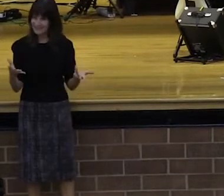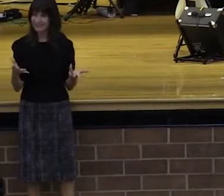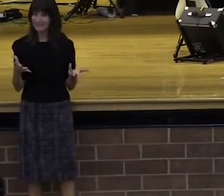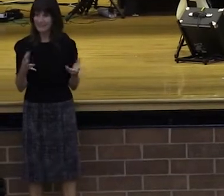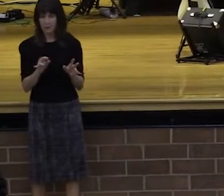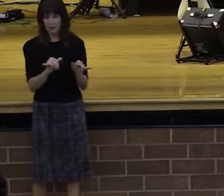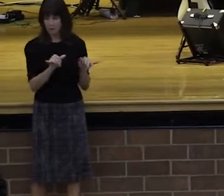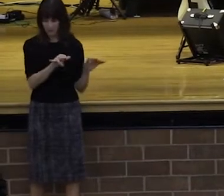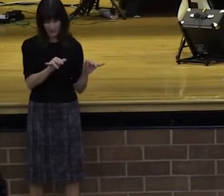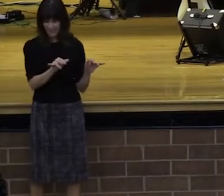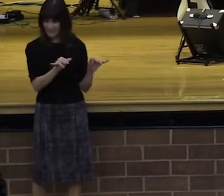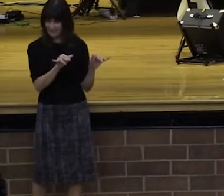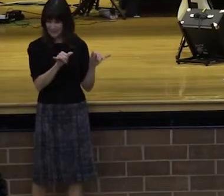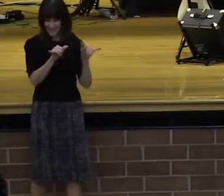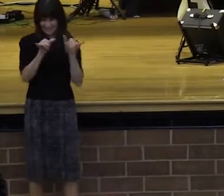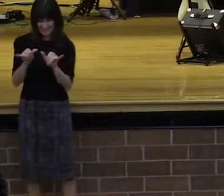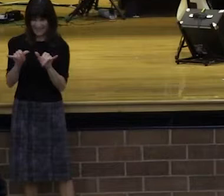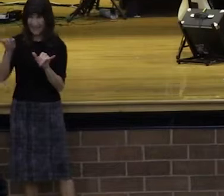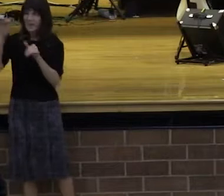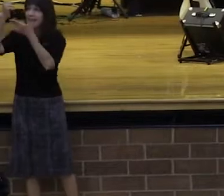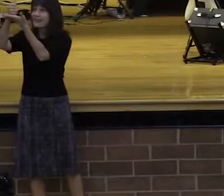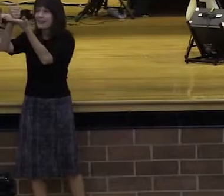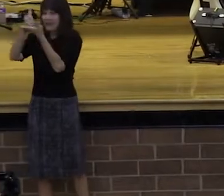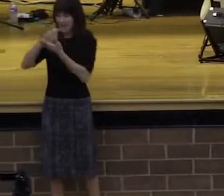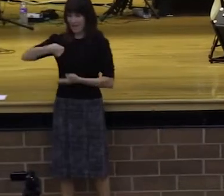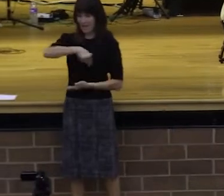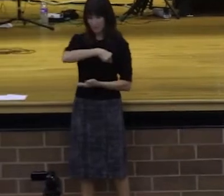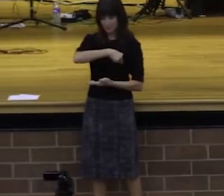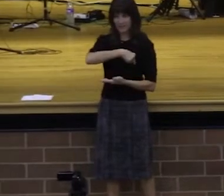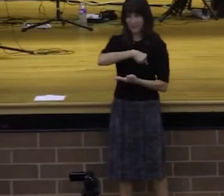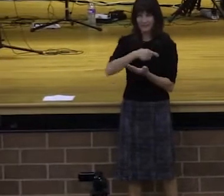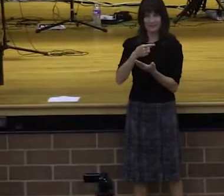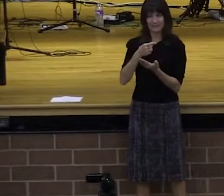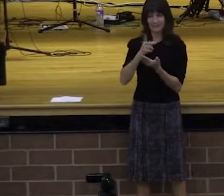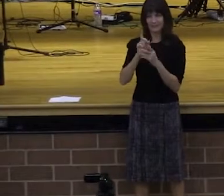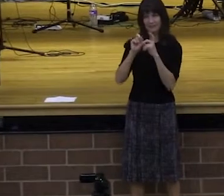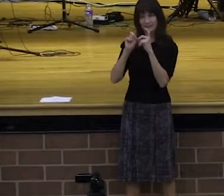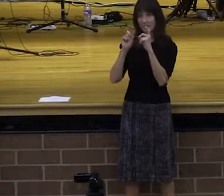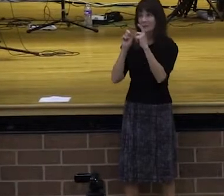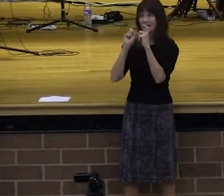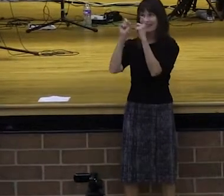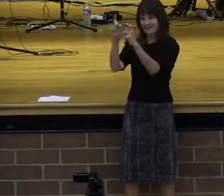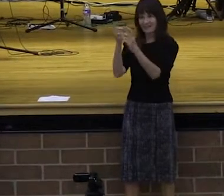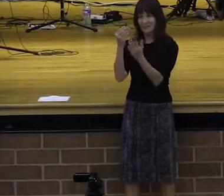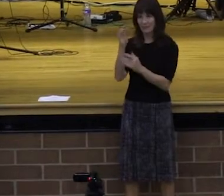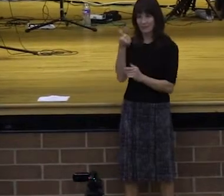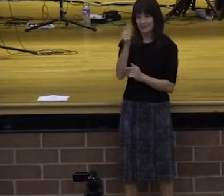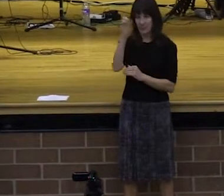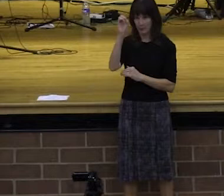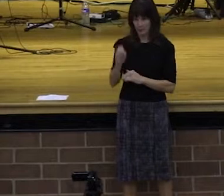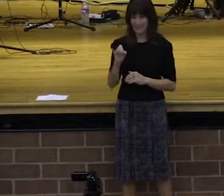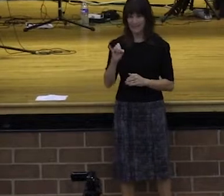tithes is of God and we sow it into His kingdom. Hallelujah. Sowing and weeping